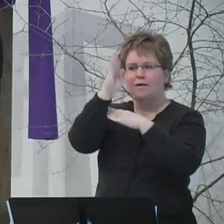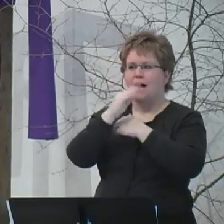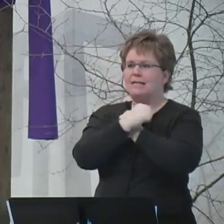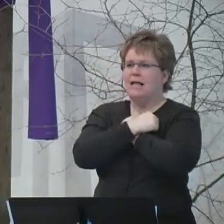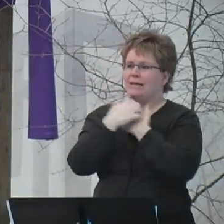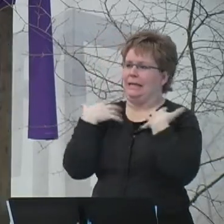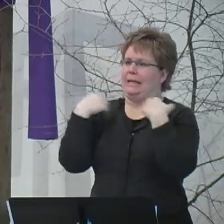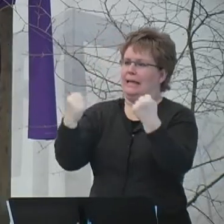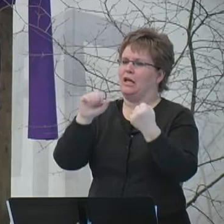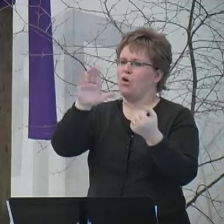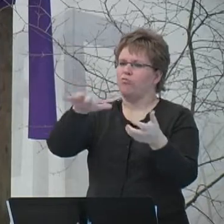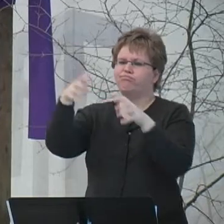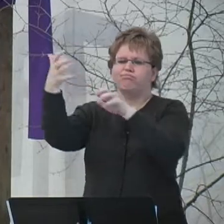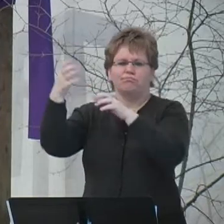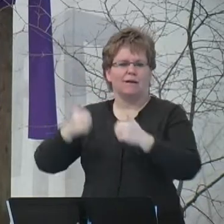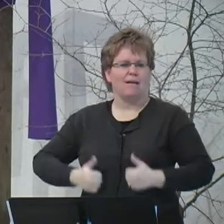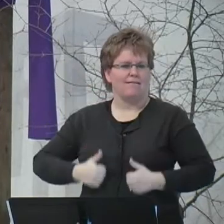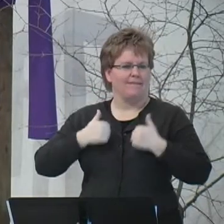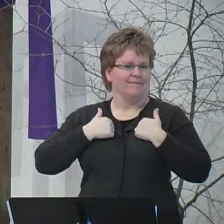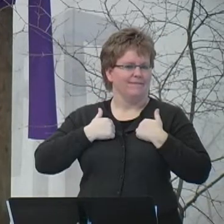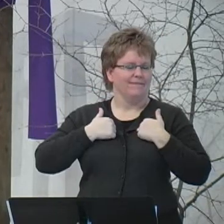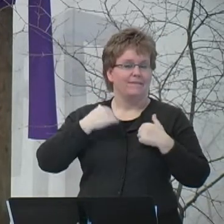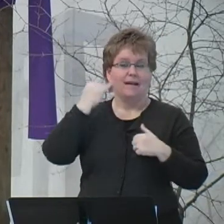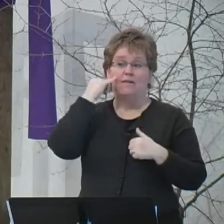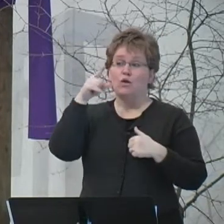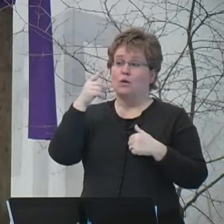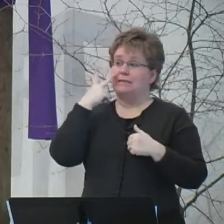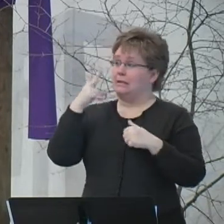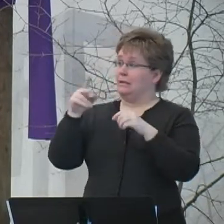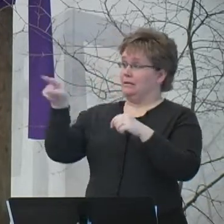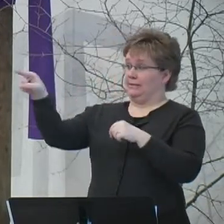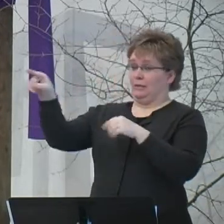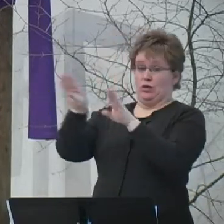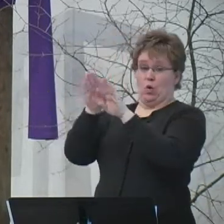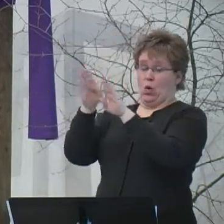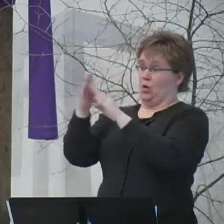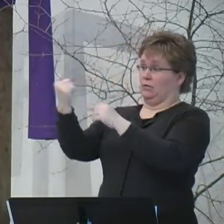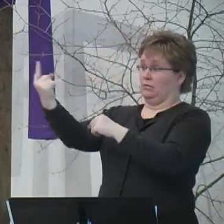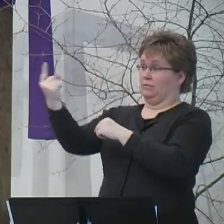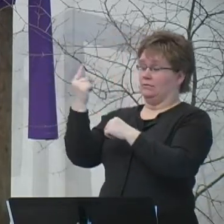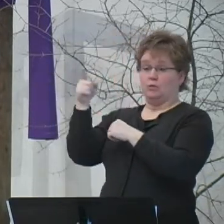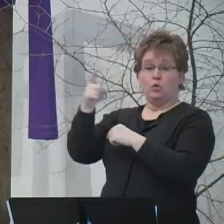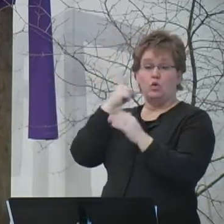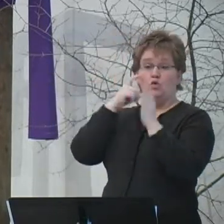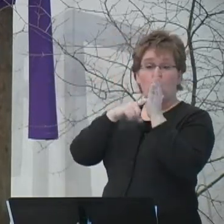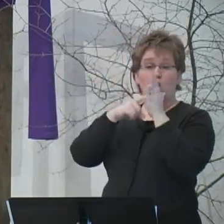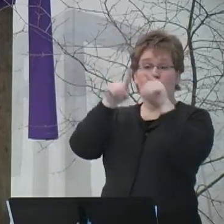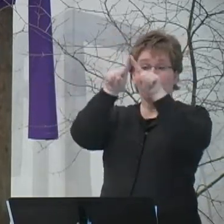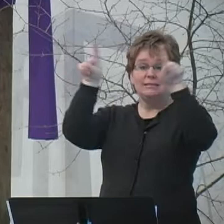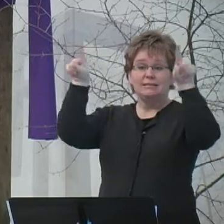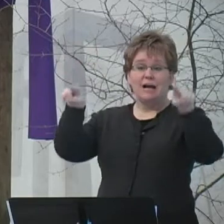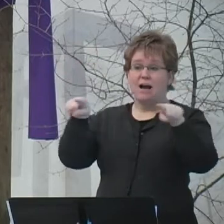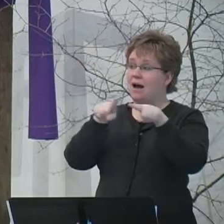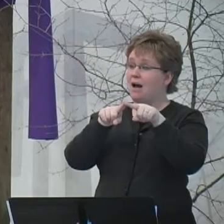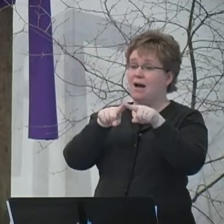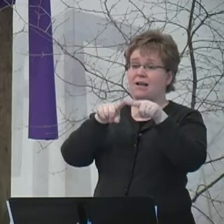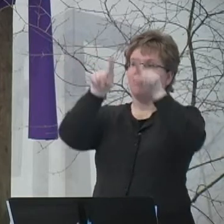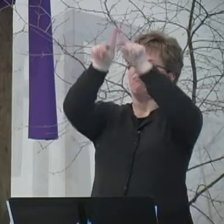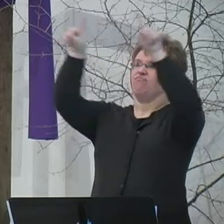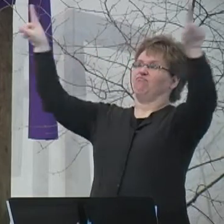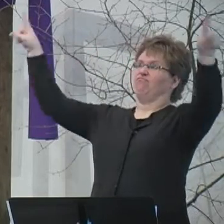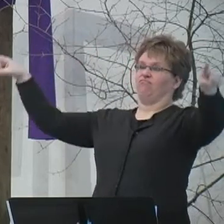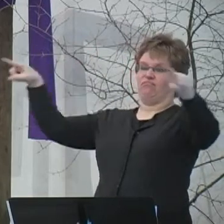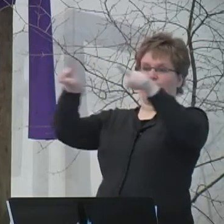healing our brokenness. If you came in through the double doors into the sanctuary today, maybe you noticed the sign hanging above the doors.